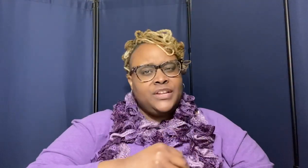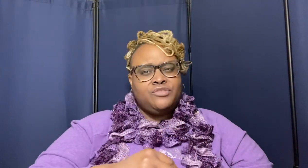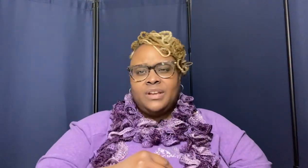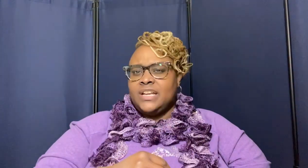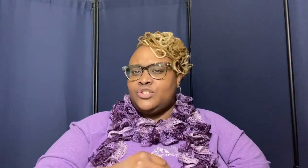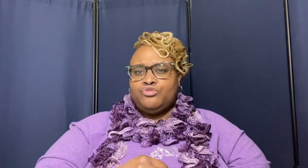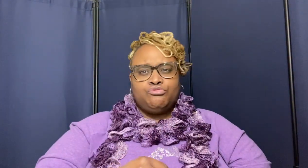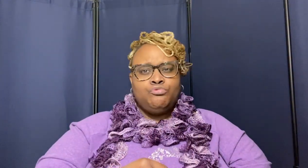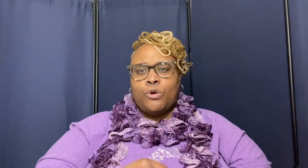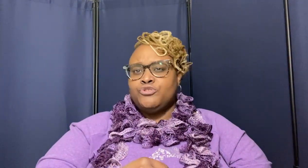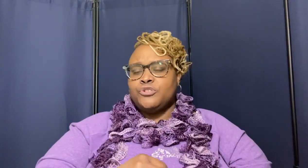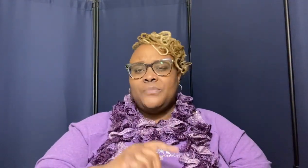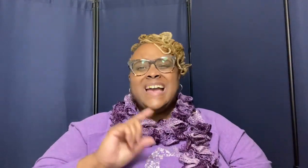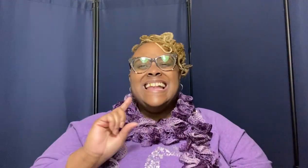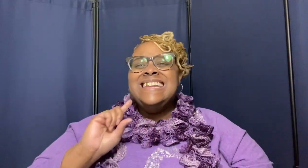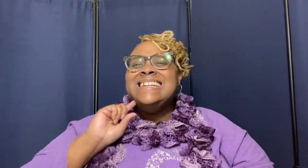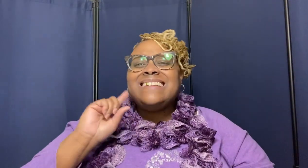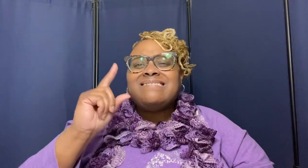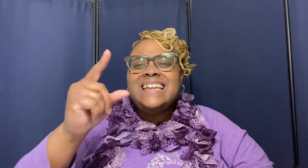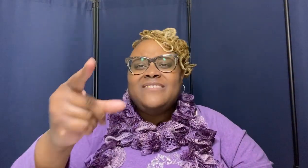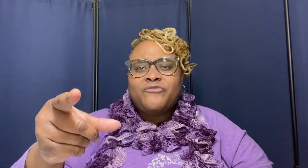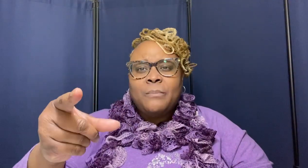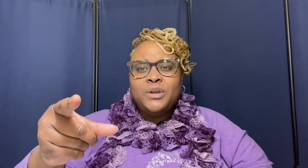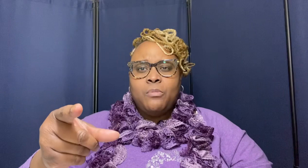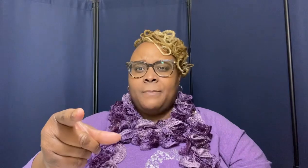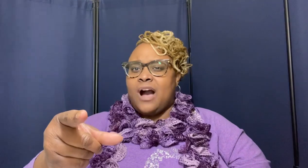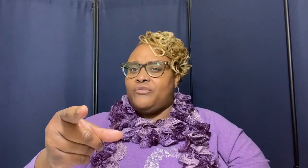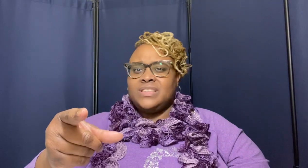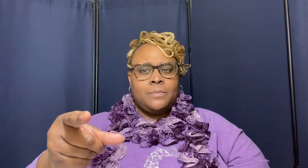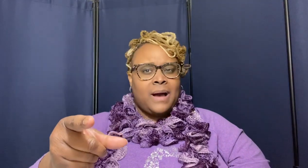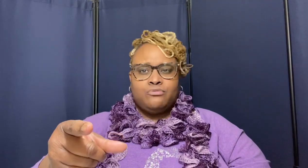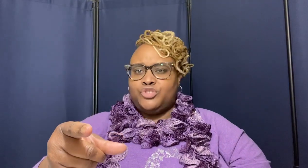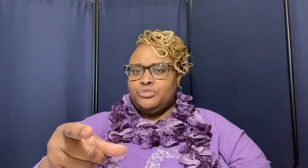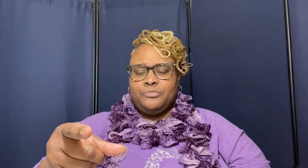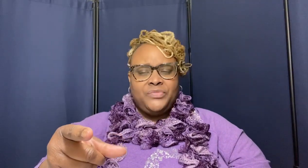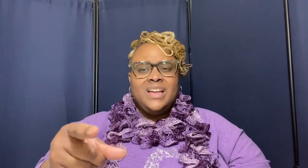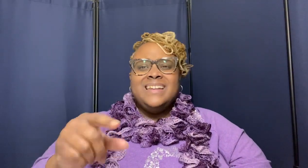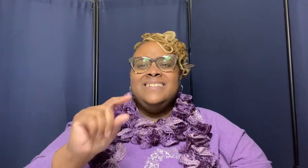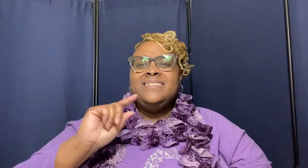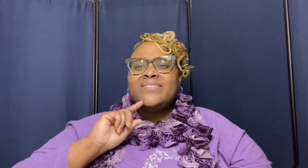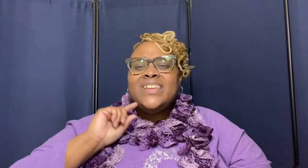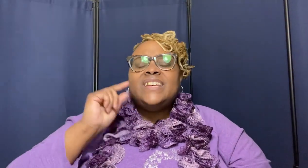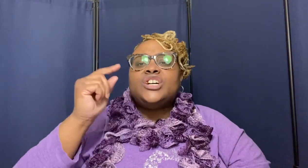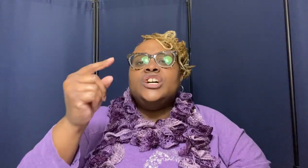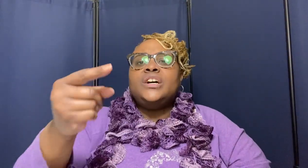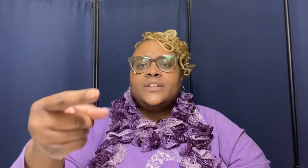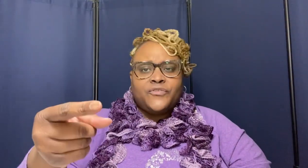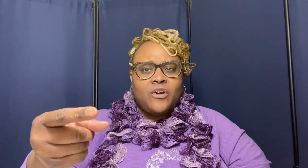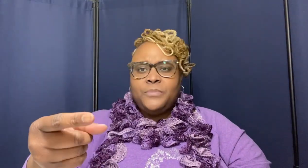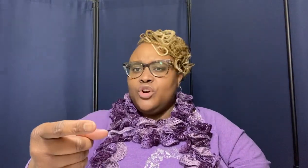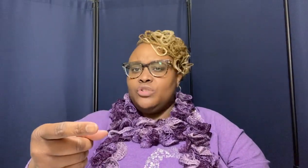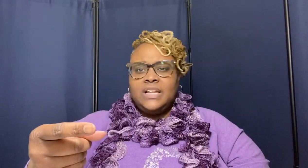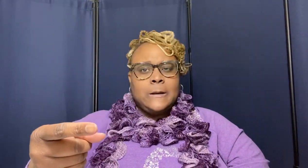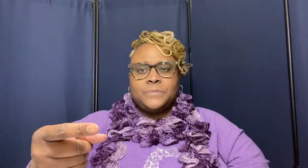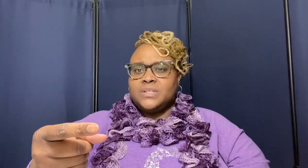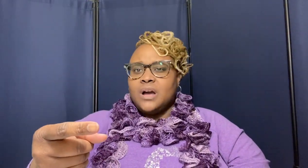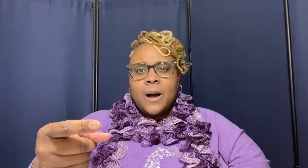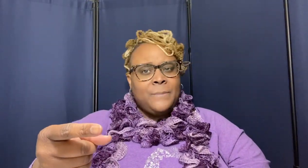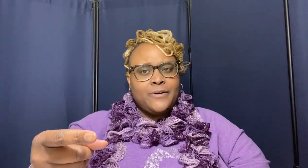entering into true worship nothing from your mouth is about you nothing is uttered from your lips about